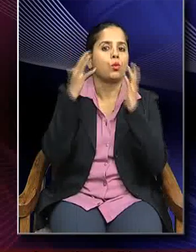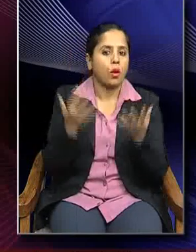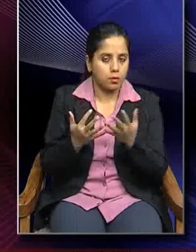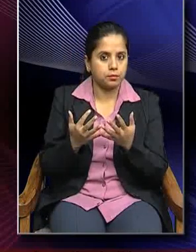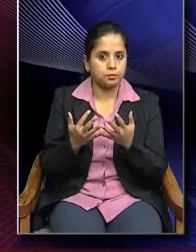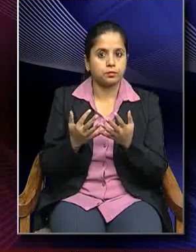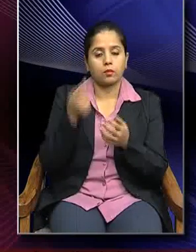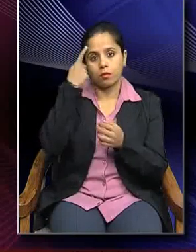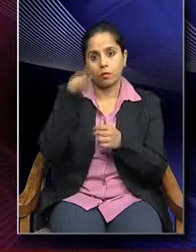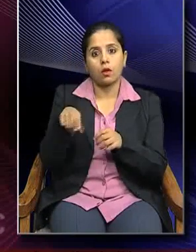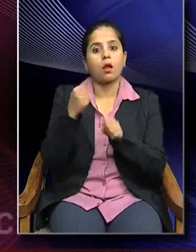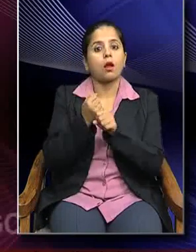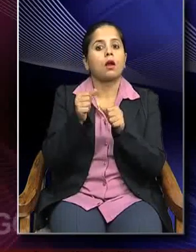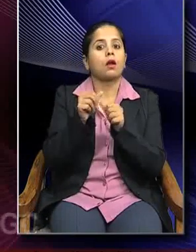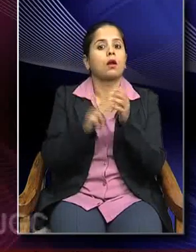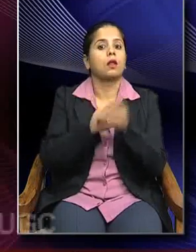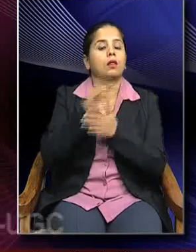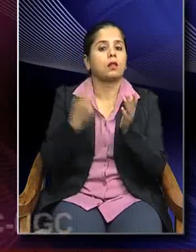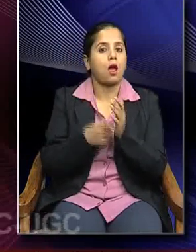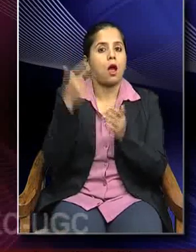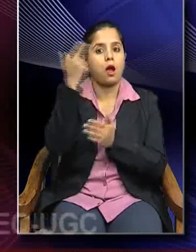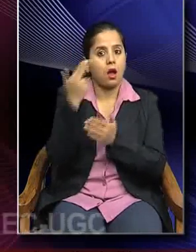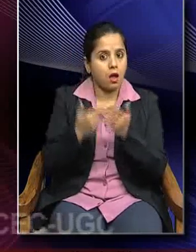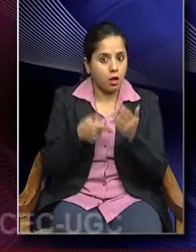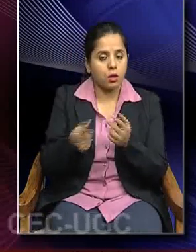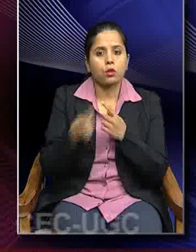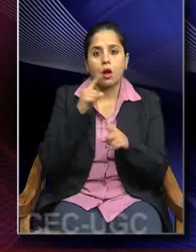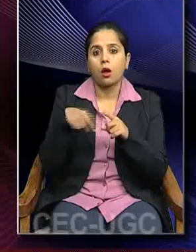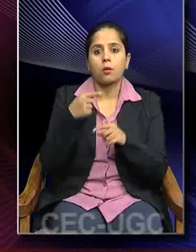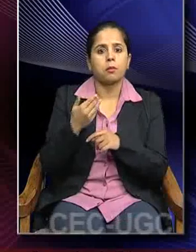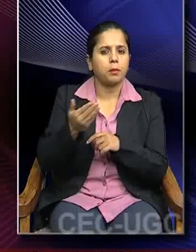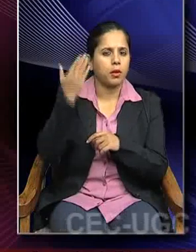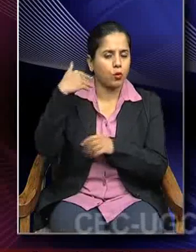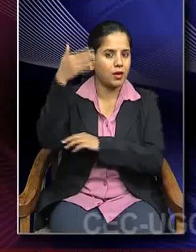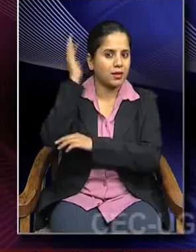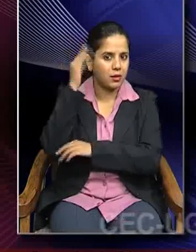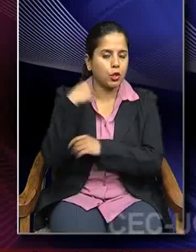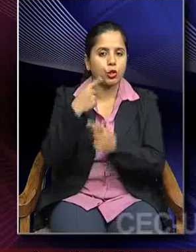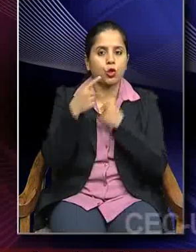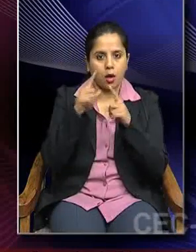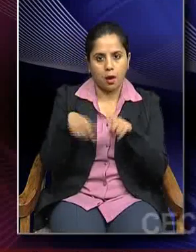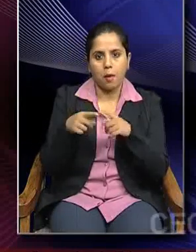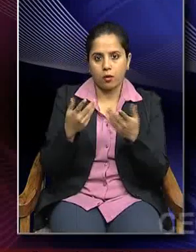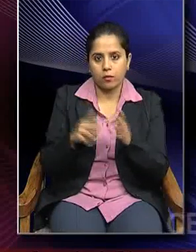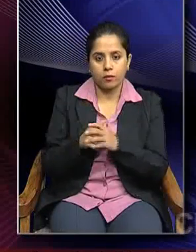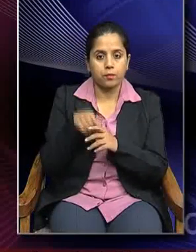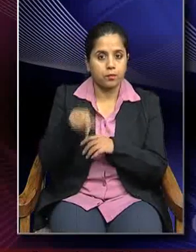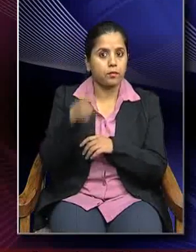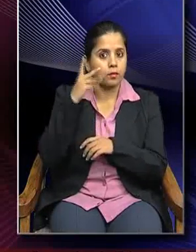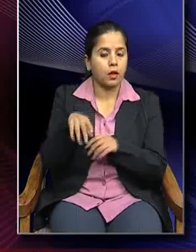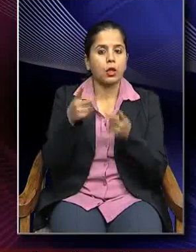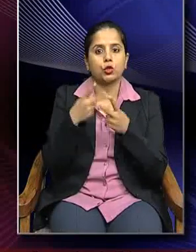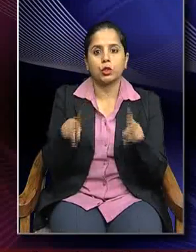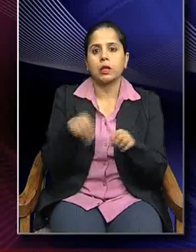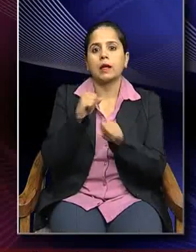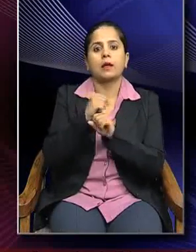for Gandhar art, talking about it, we in the previous lecture spoke that there is a distinct Greco